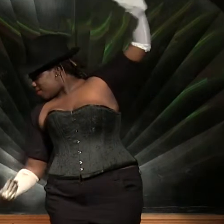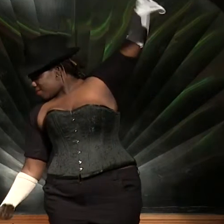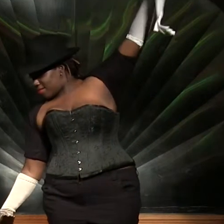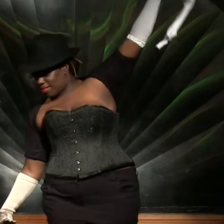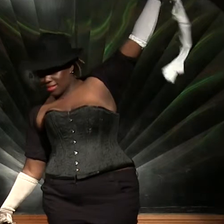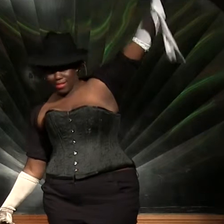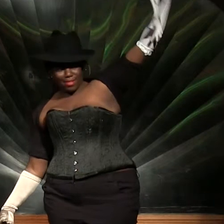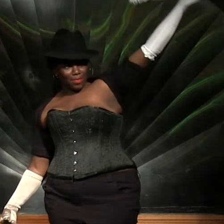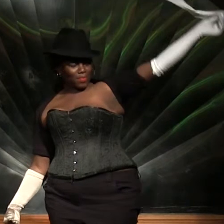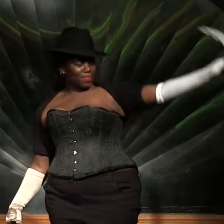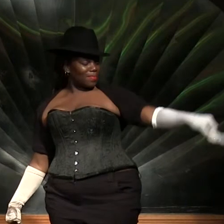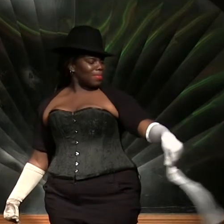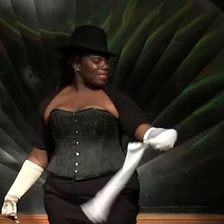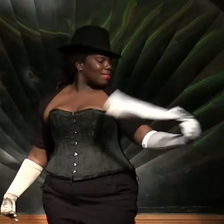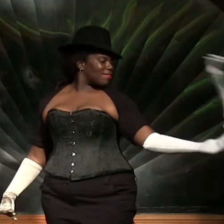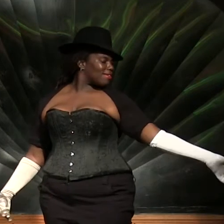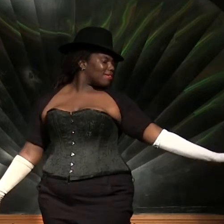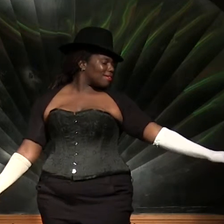Blue moans fun, you know how I feel And this old world is a new life And this old world is what I feel